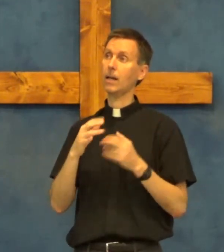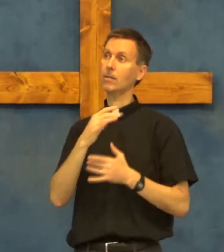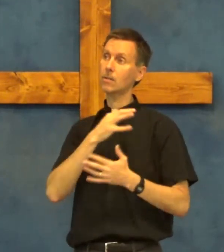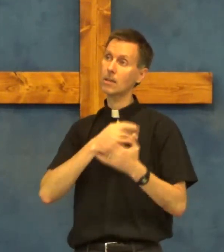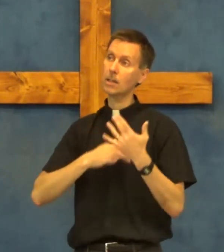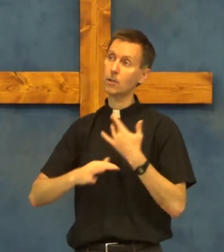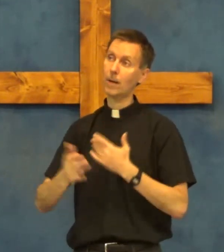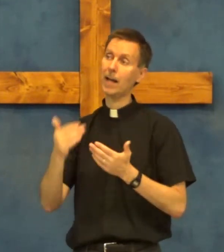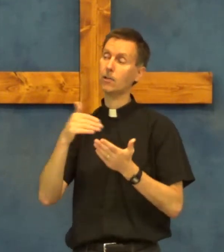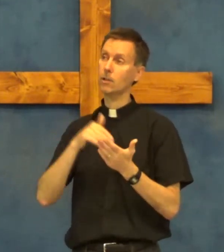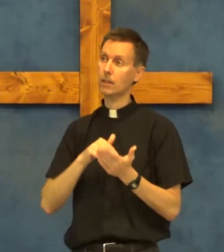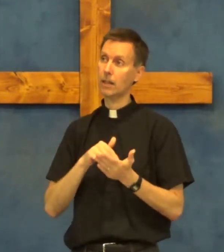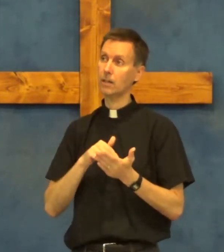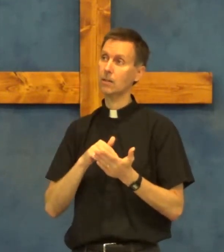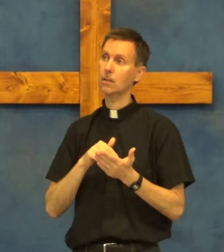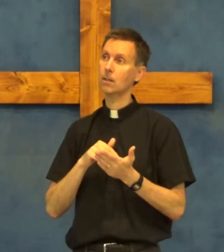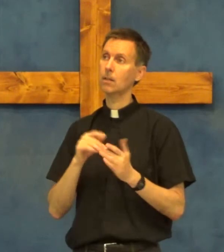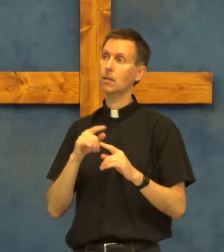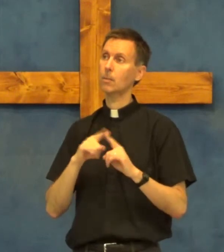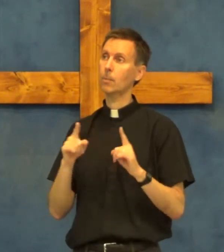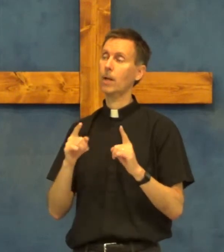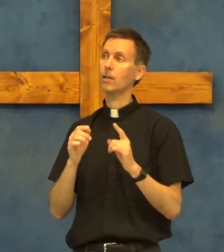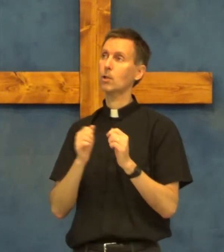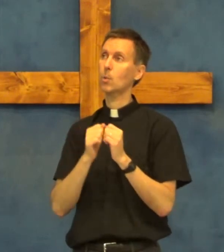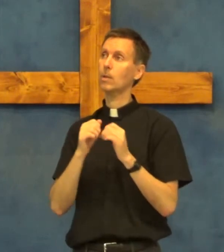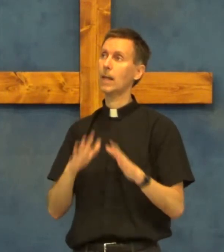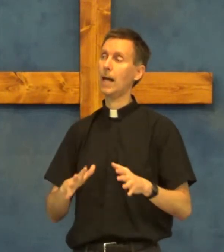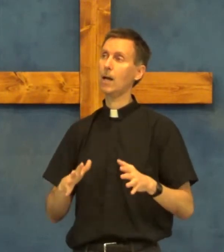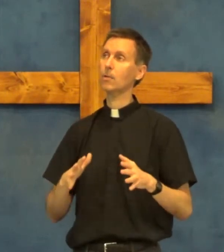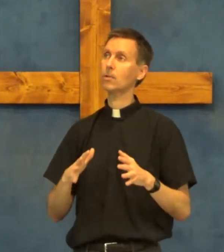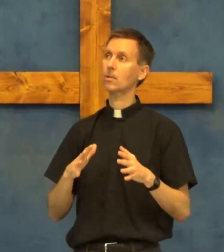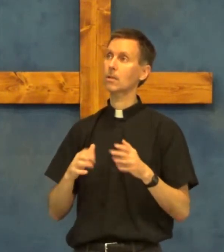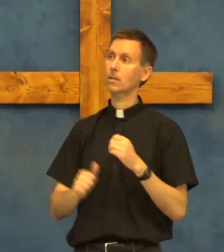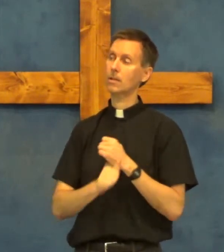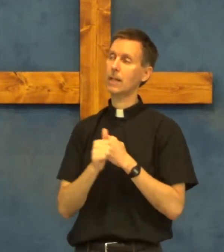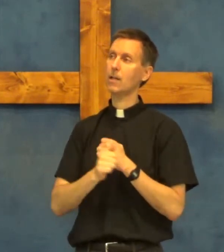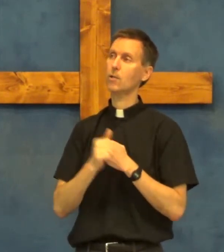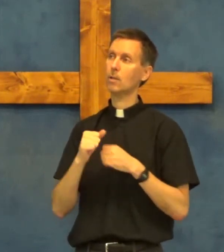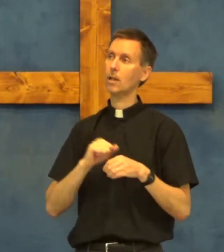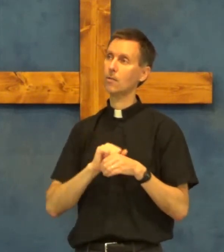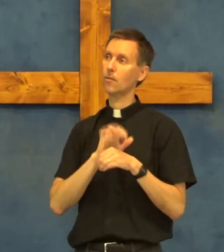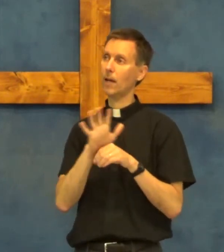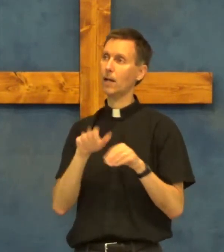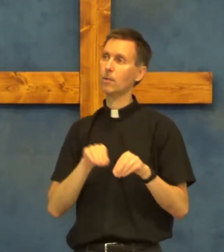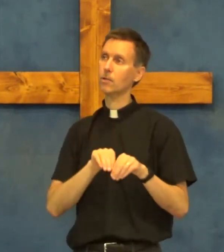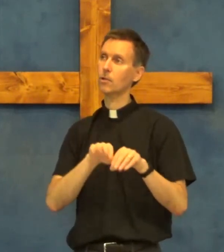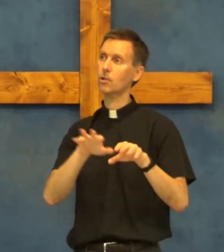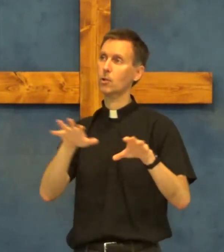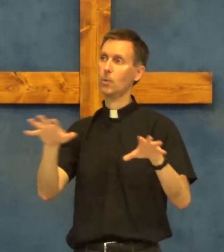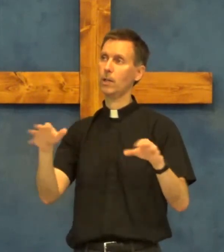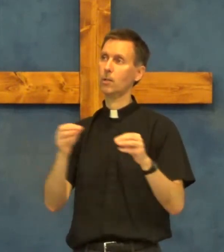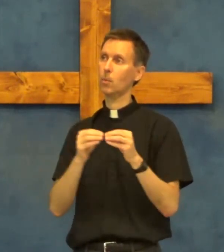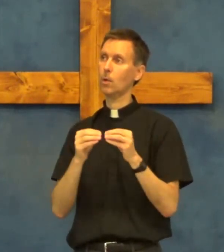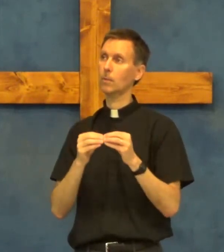interaction again but without the danger of the virus spreading forth